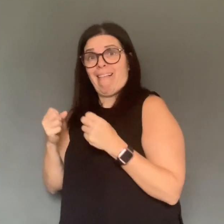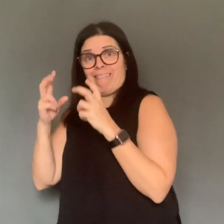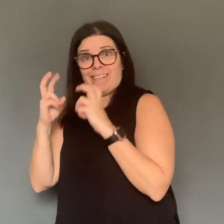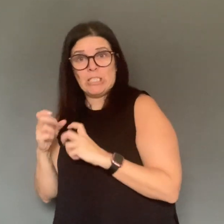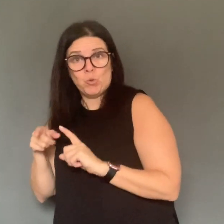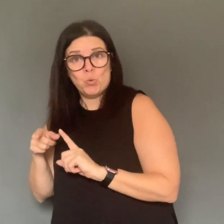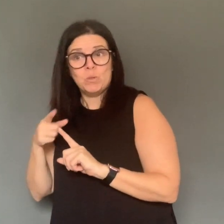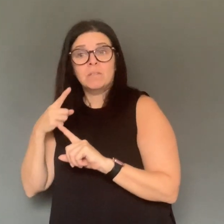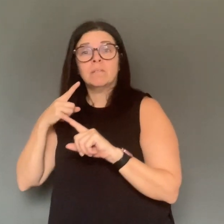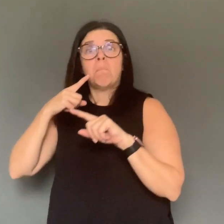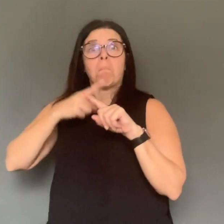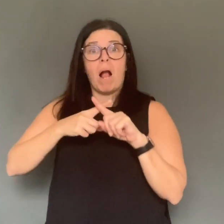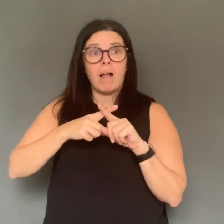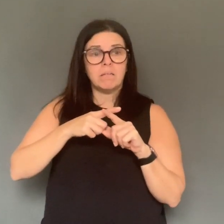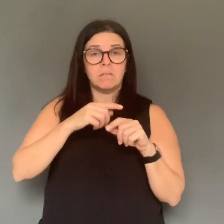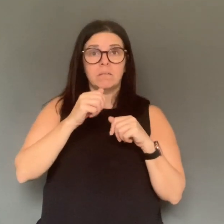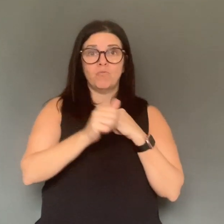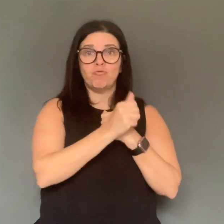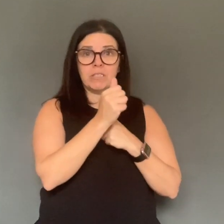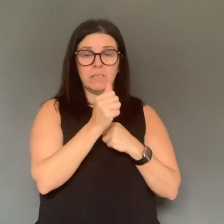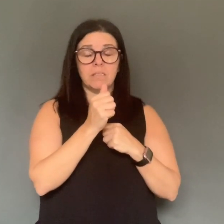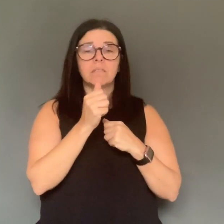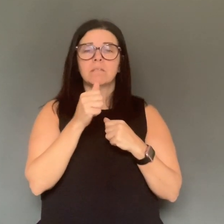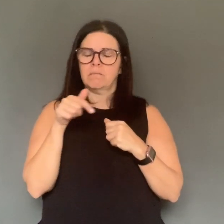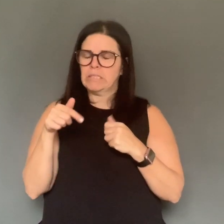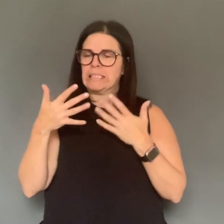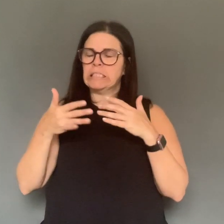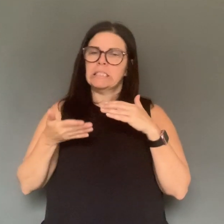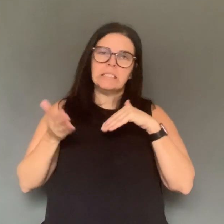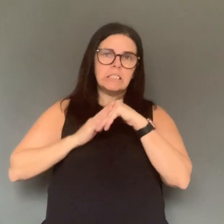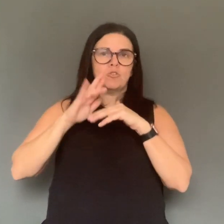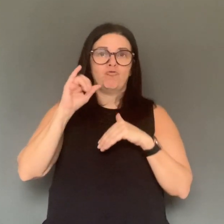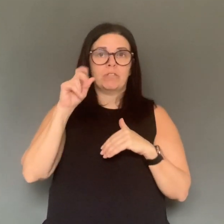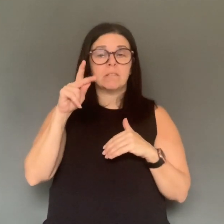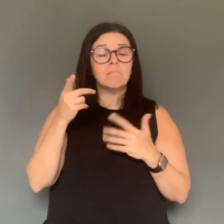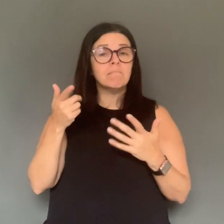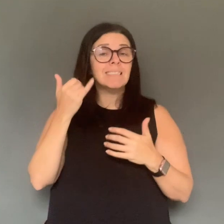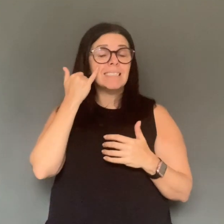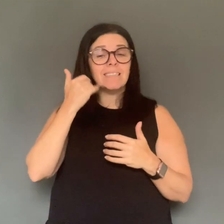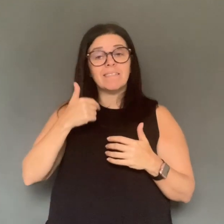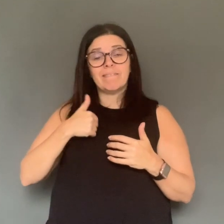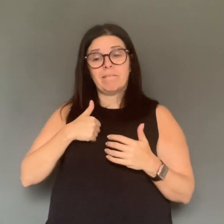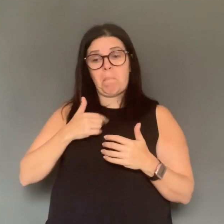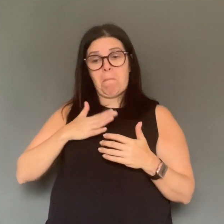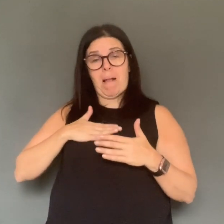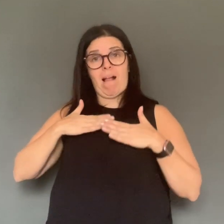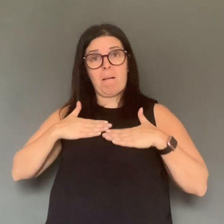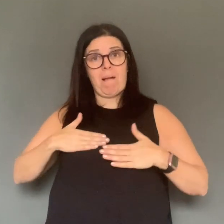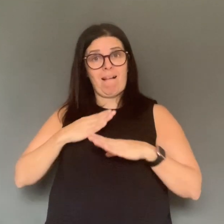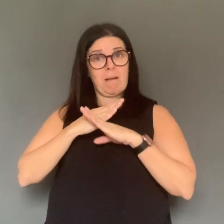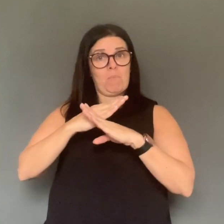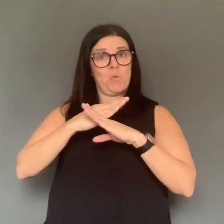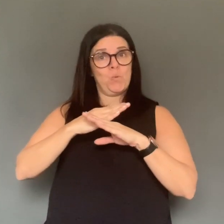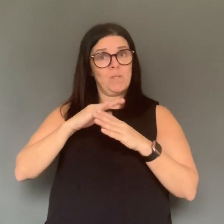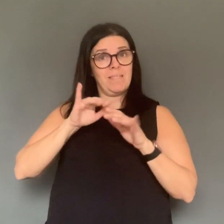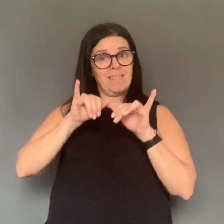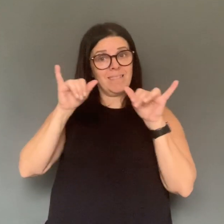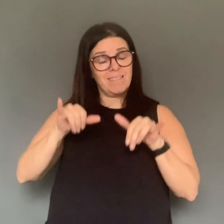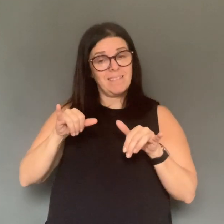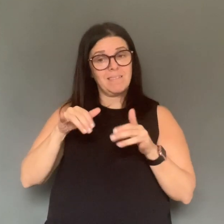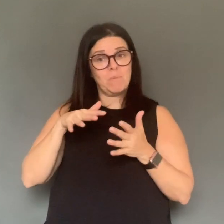either as a result of your age, any history of medical conditions such as cardiovascular disease, respiratory disease,